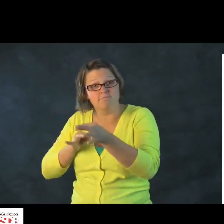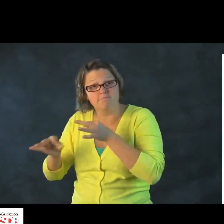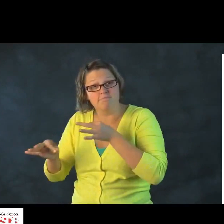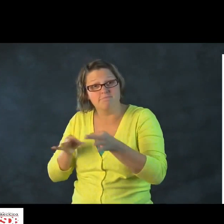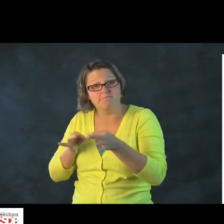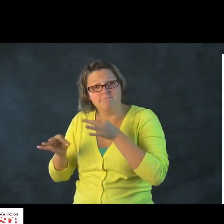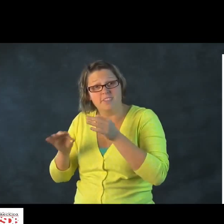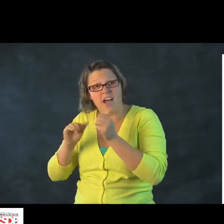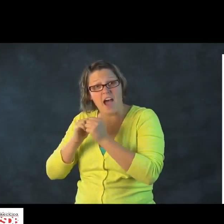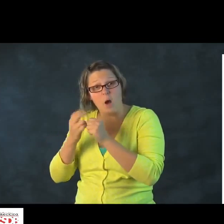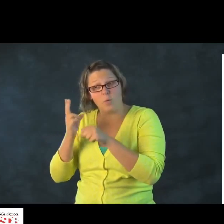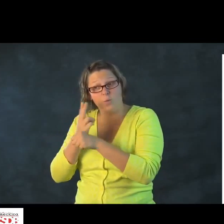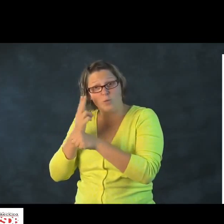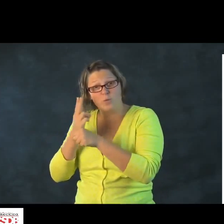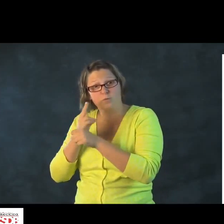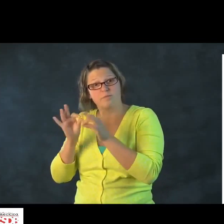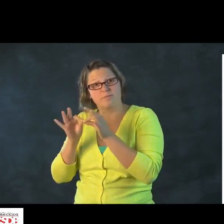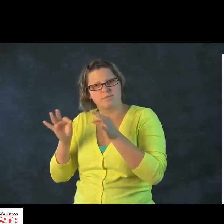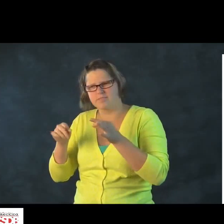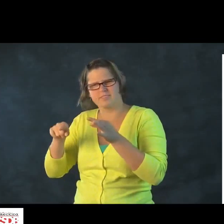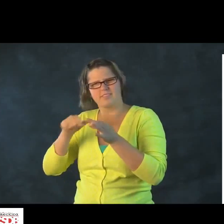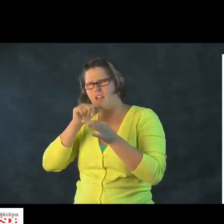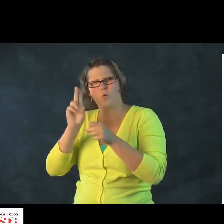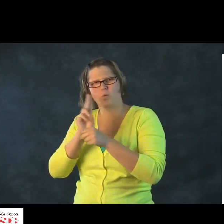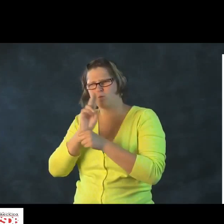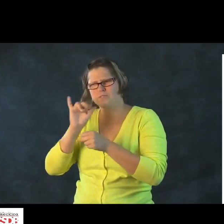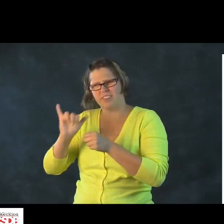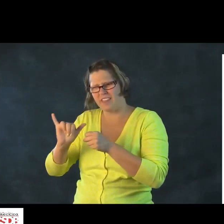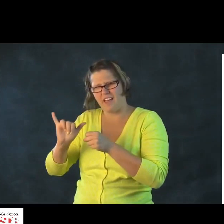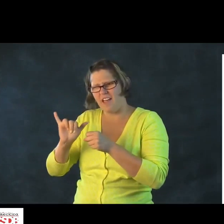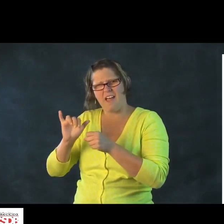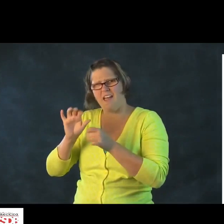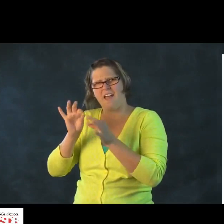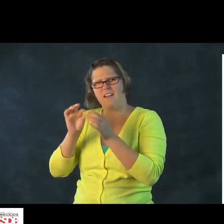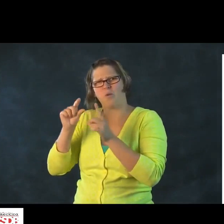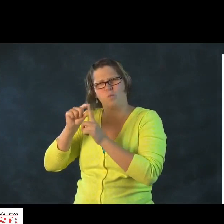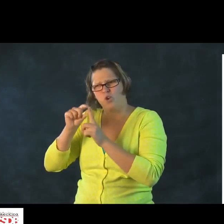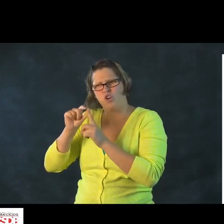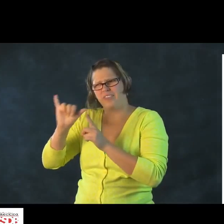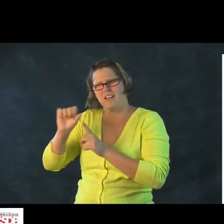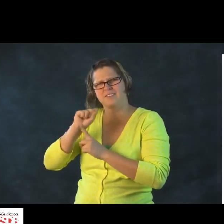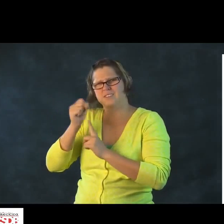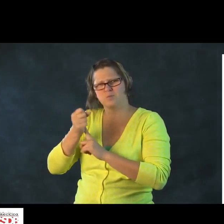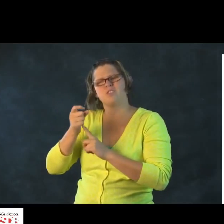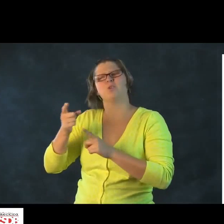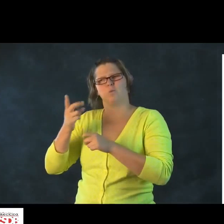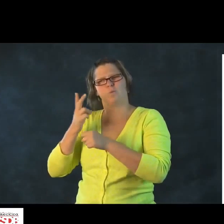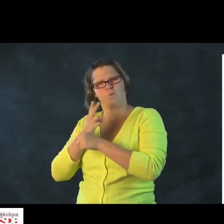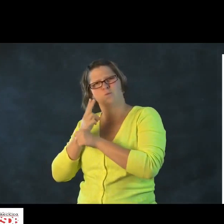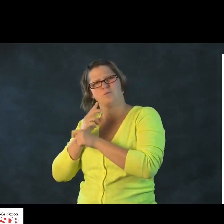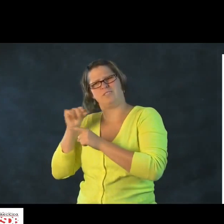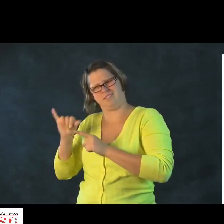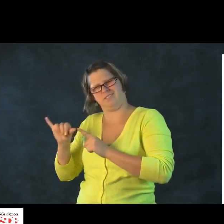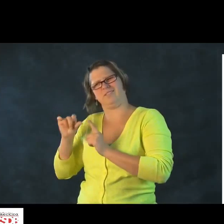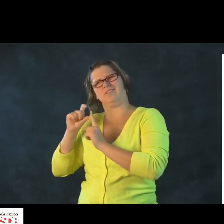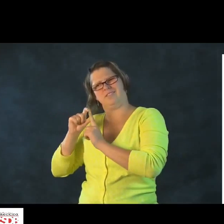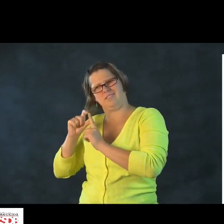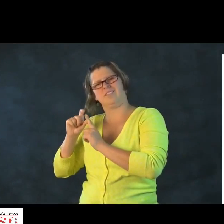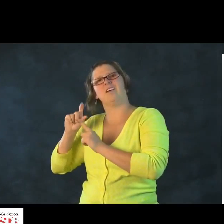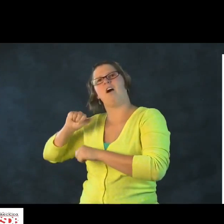and your parents. They, too, explain how to use language. They make corrections when necessary.